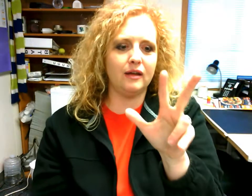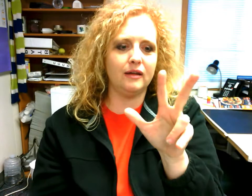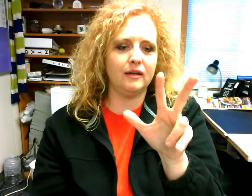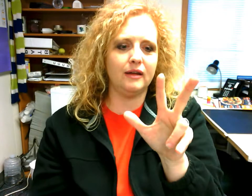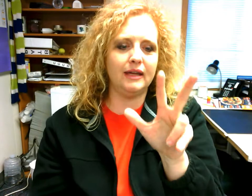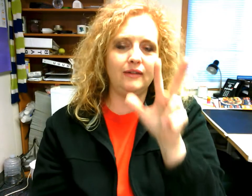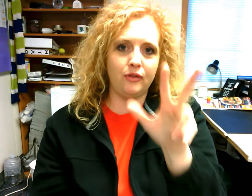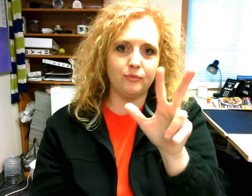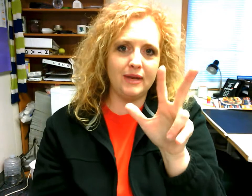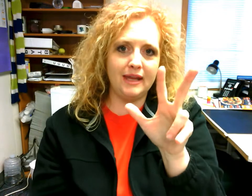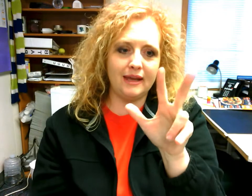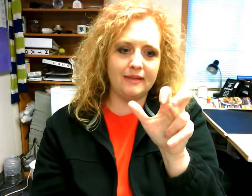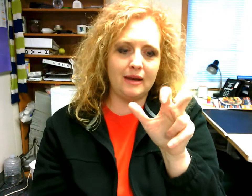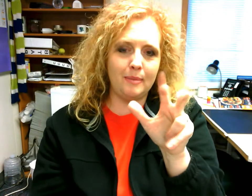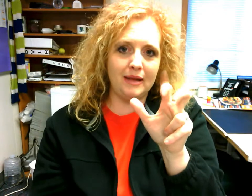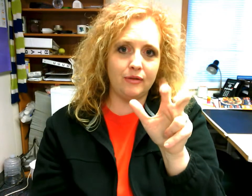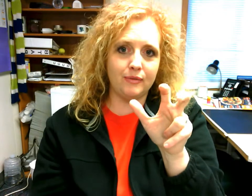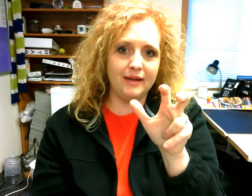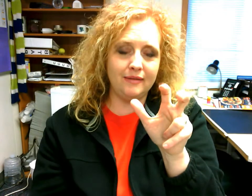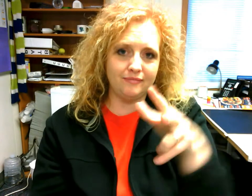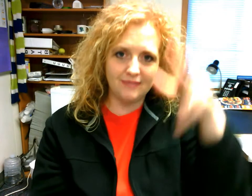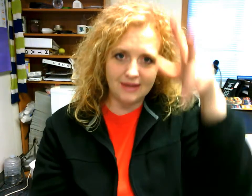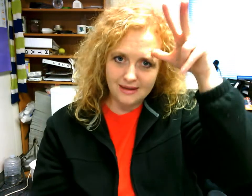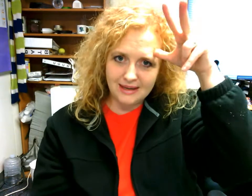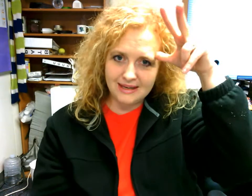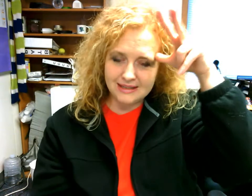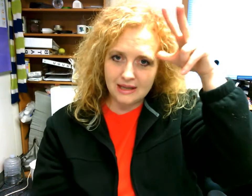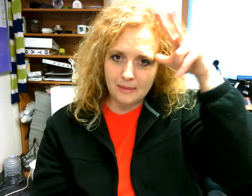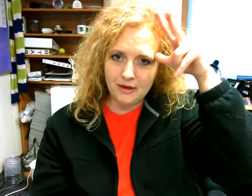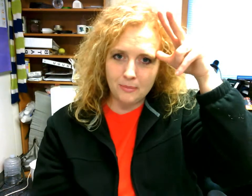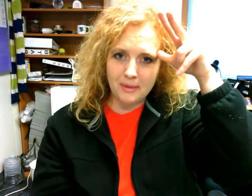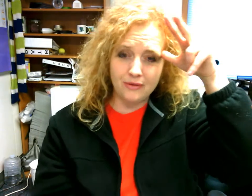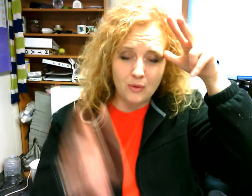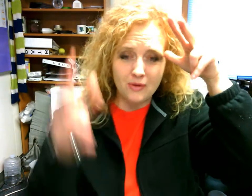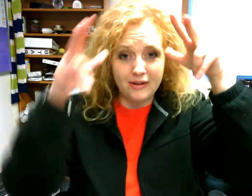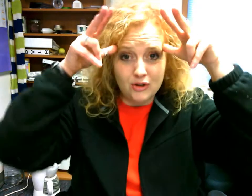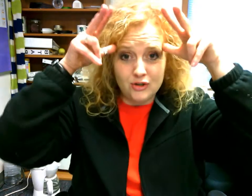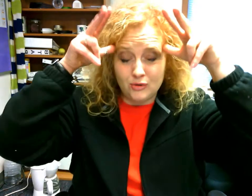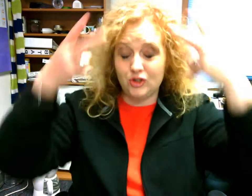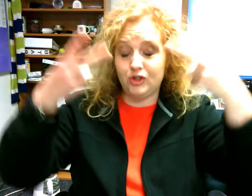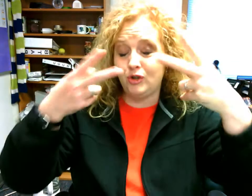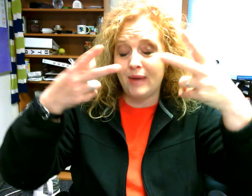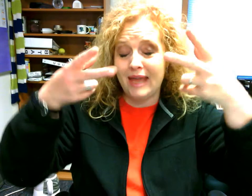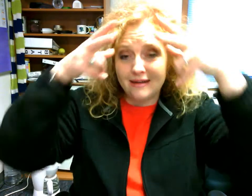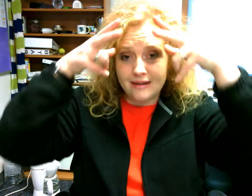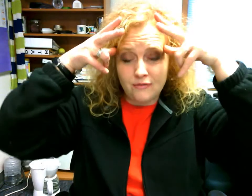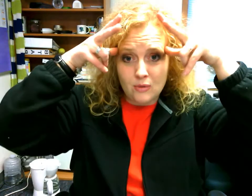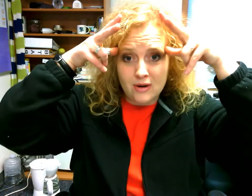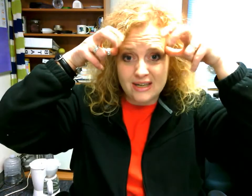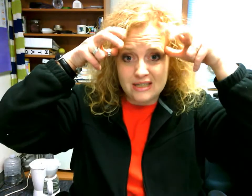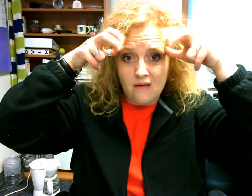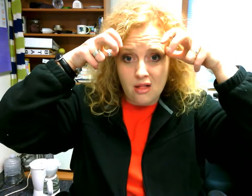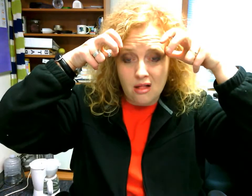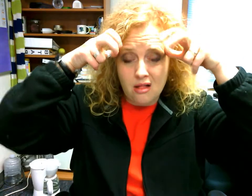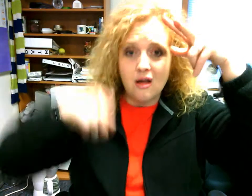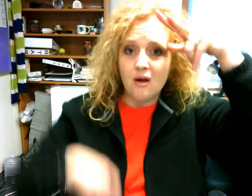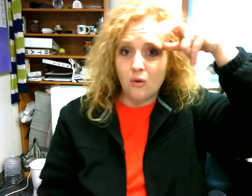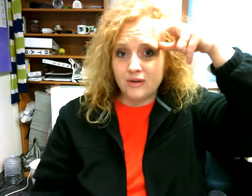it's a three and then a bent three and it's up here by the you could do it two-handed if you wanted devil or